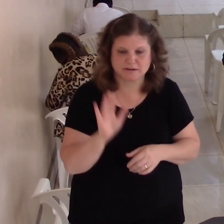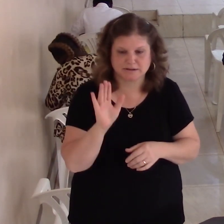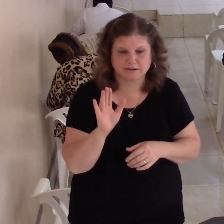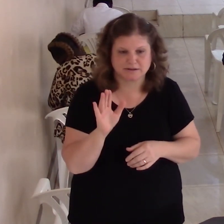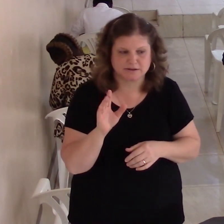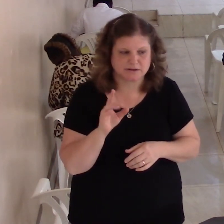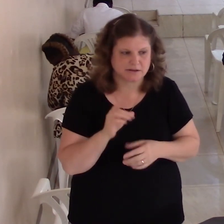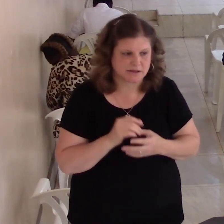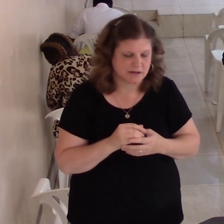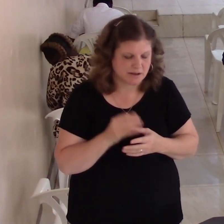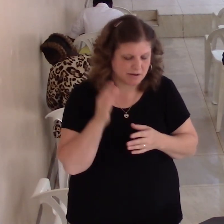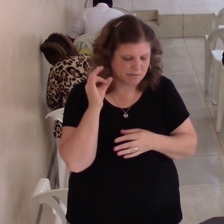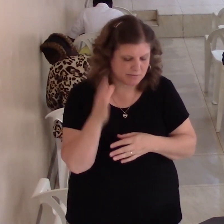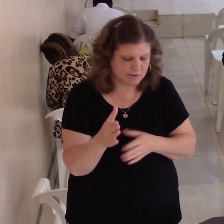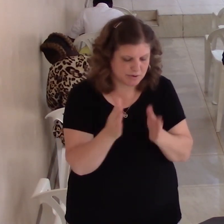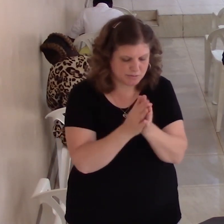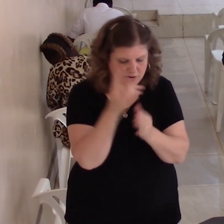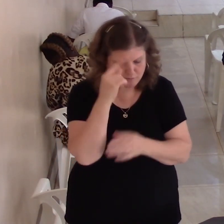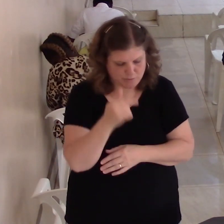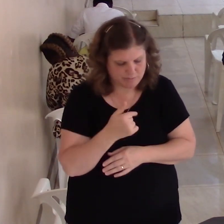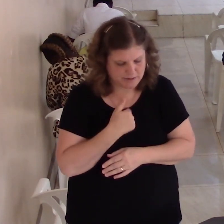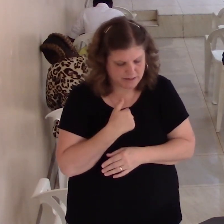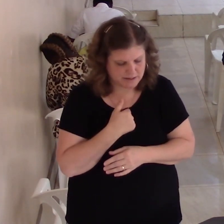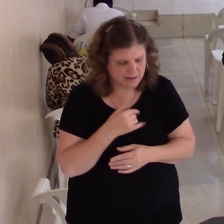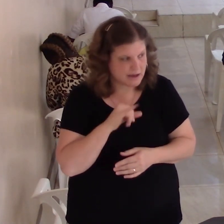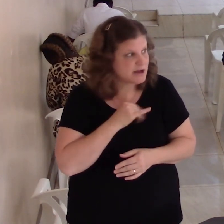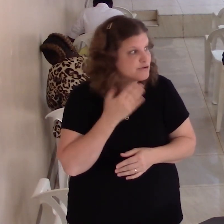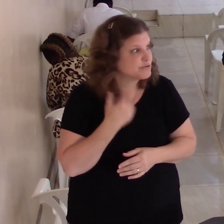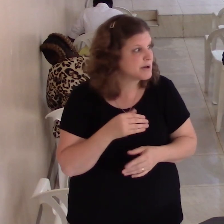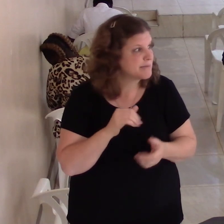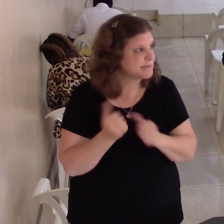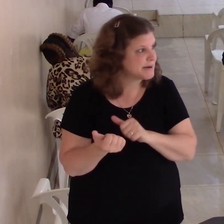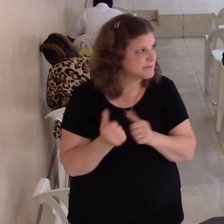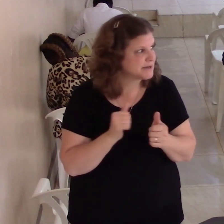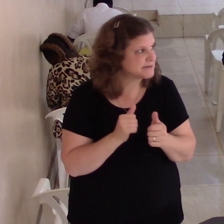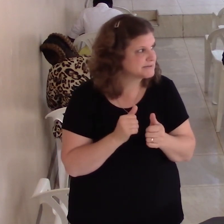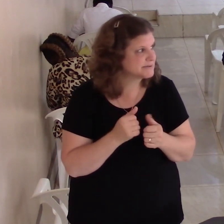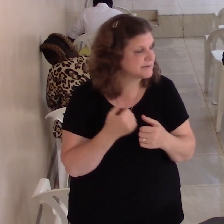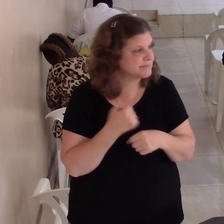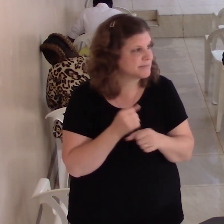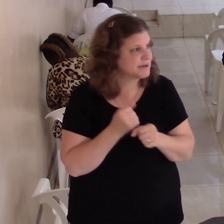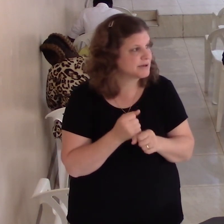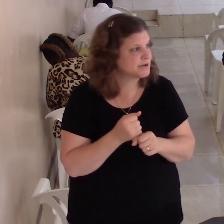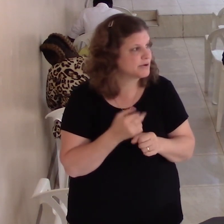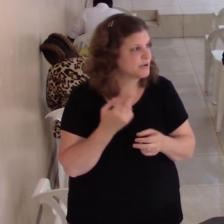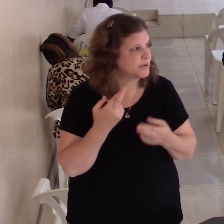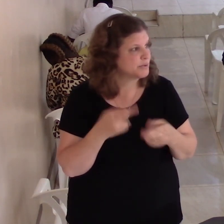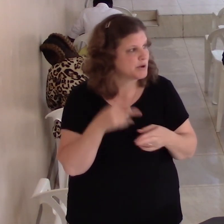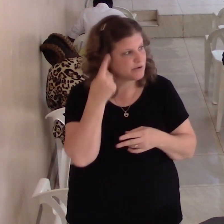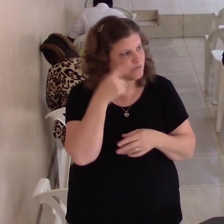I didn't get baptized just raise your hand we'd love to be prepared for baptism that's the time